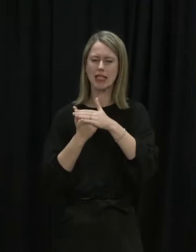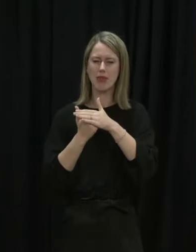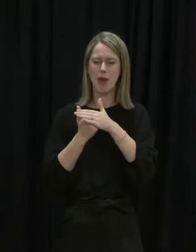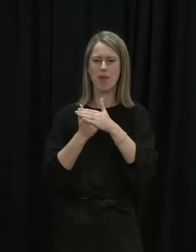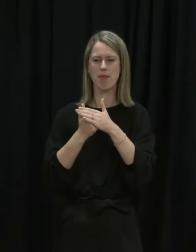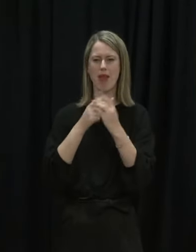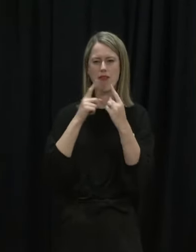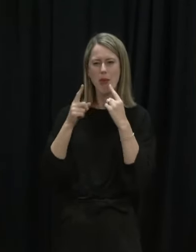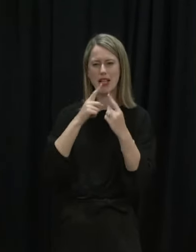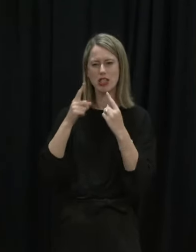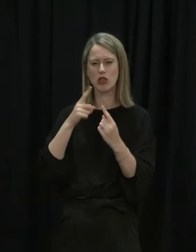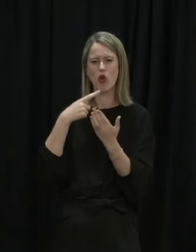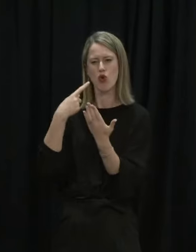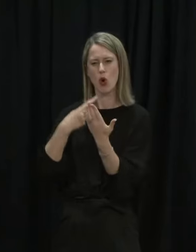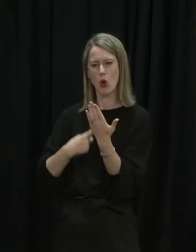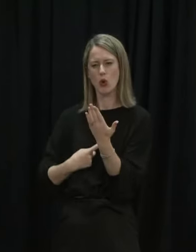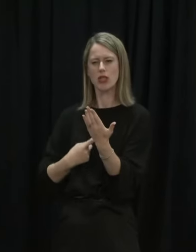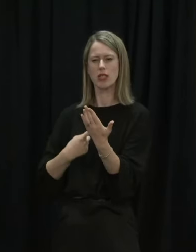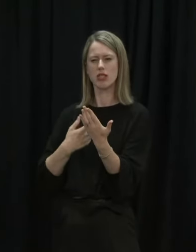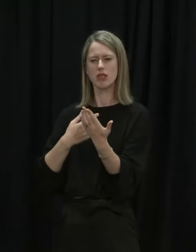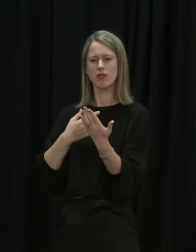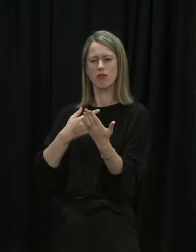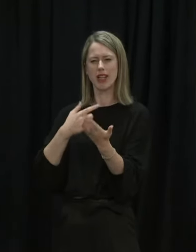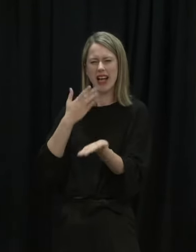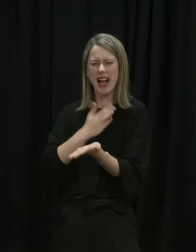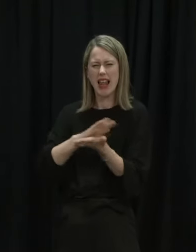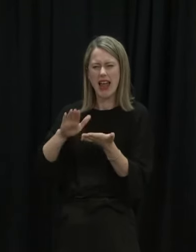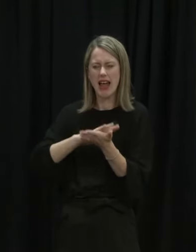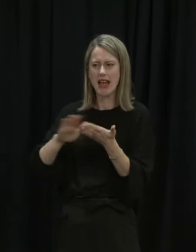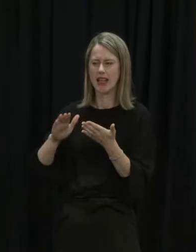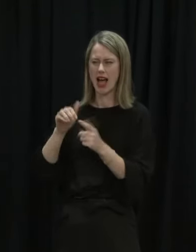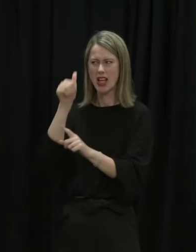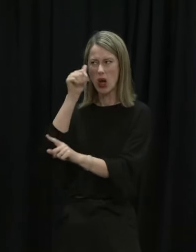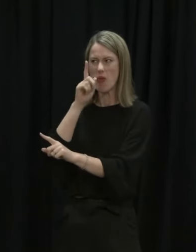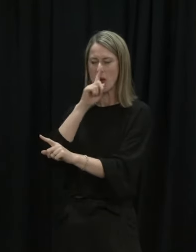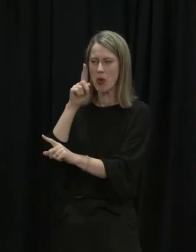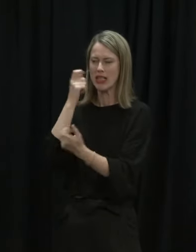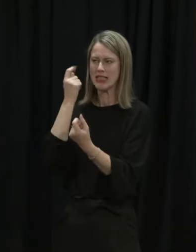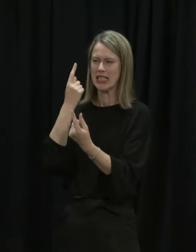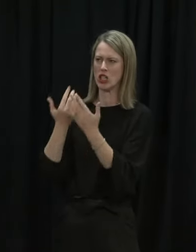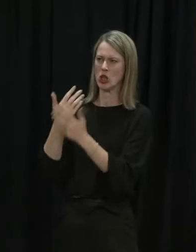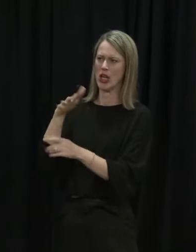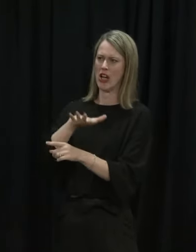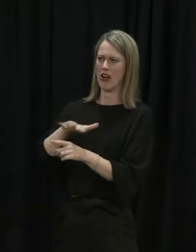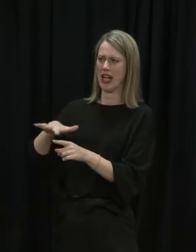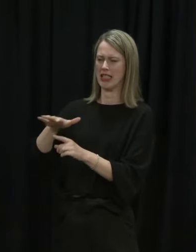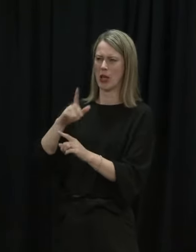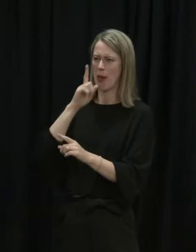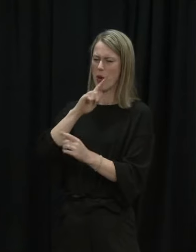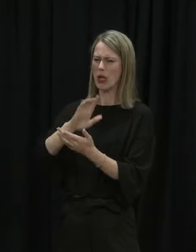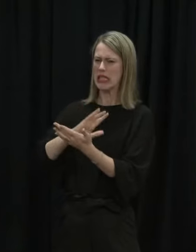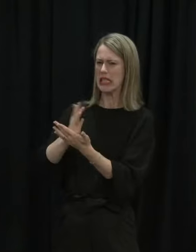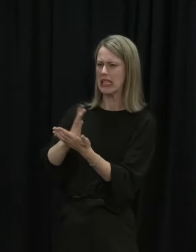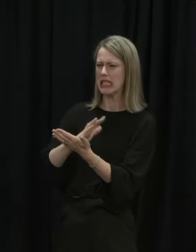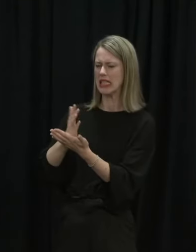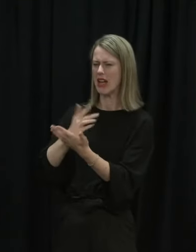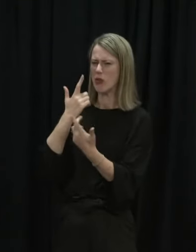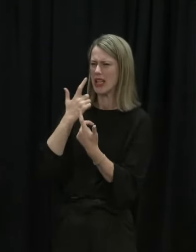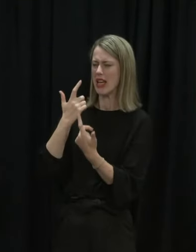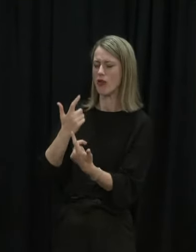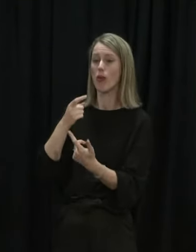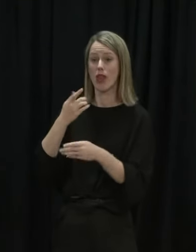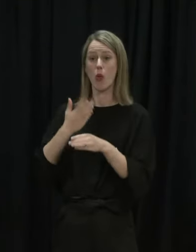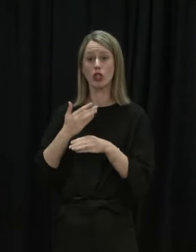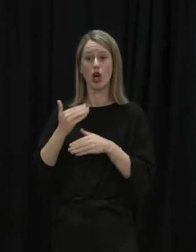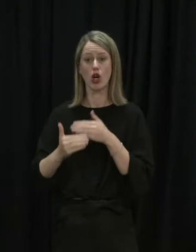that we can vaccine. I think everyone will appreciate it's a relatively new area for employment law and so people are treating carefully but that work is